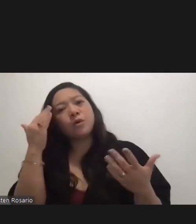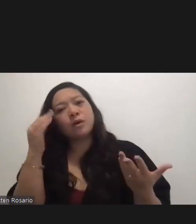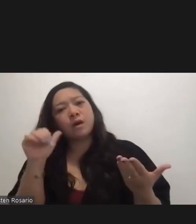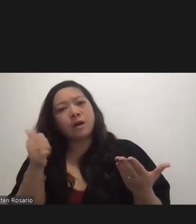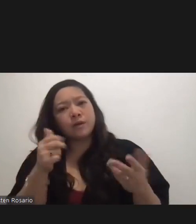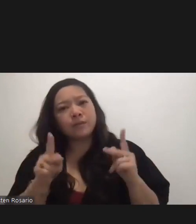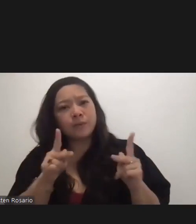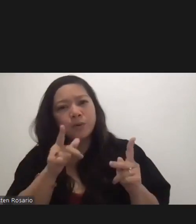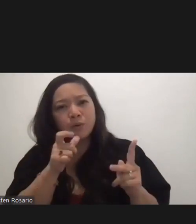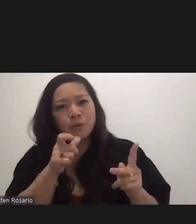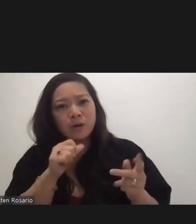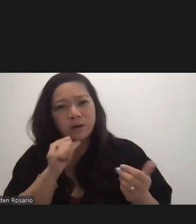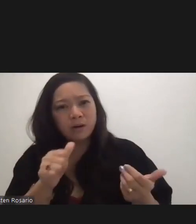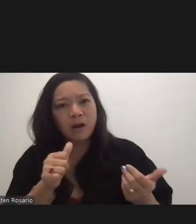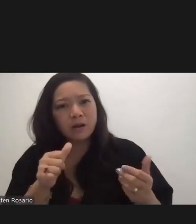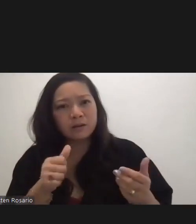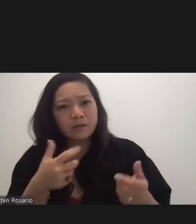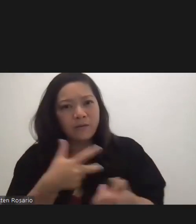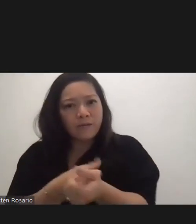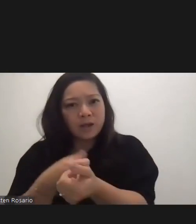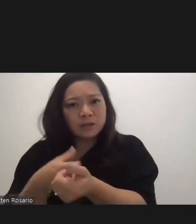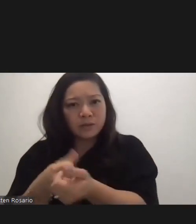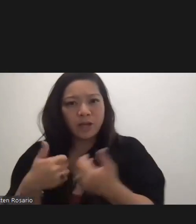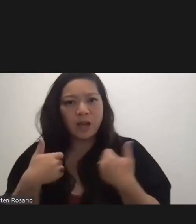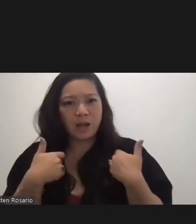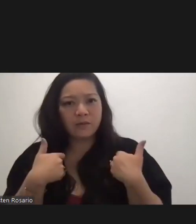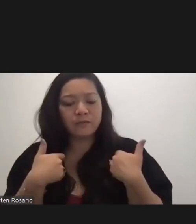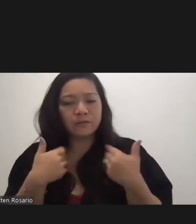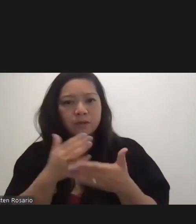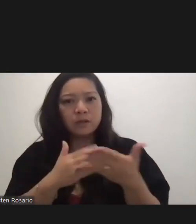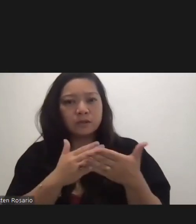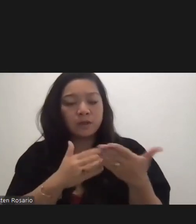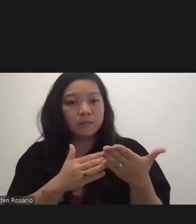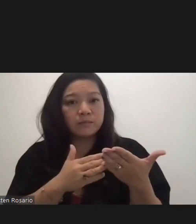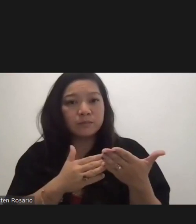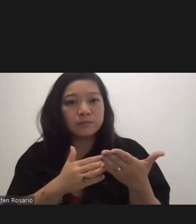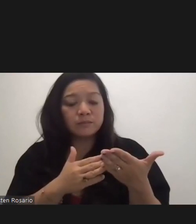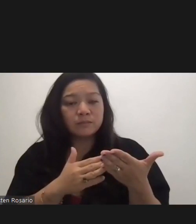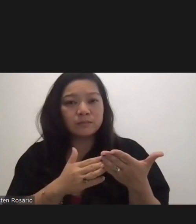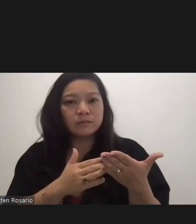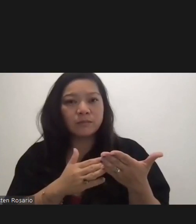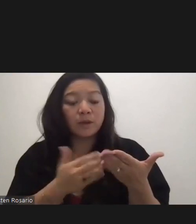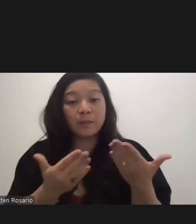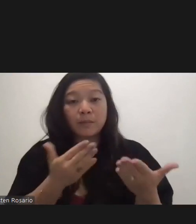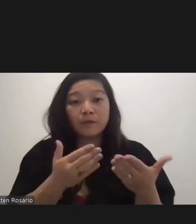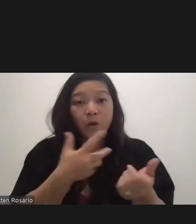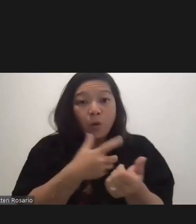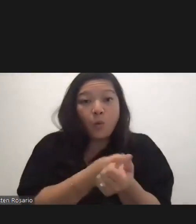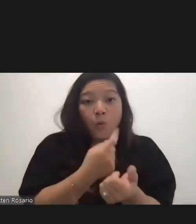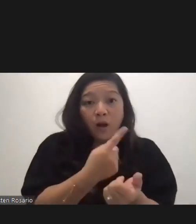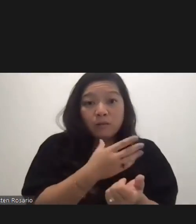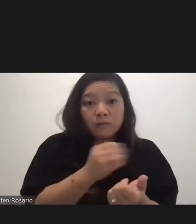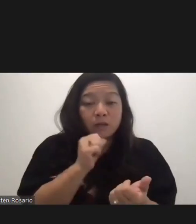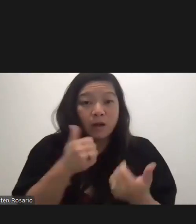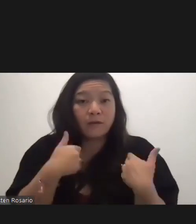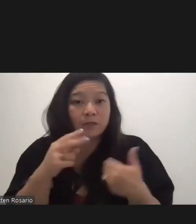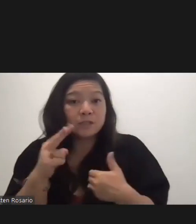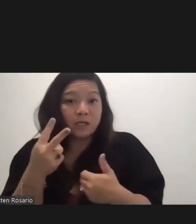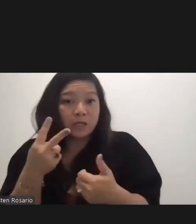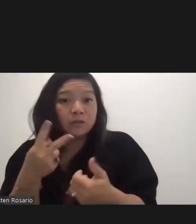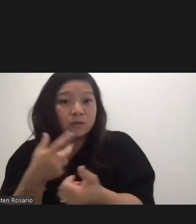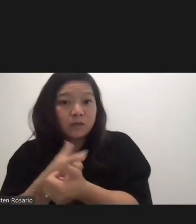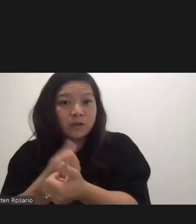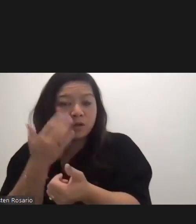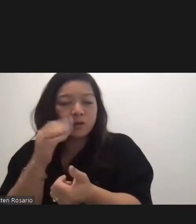people who are not vaccinated, the half portion of the glass that's empty, so to speak, and that you don't want them going around